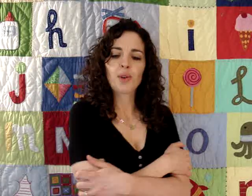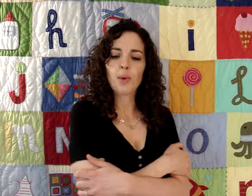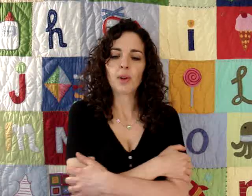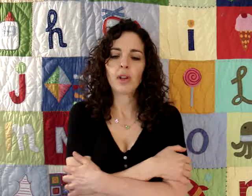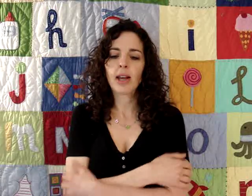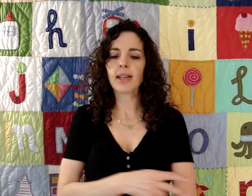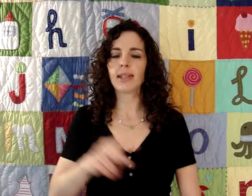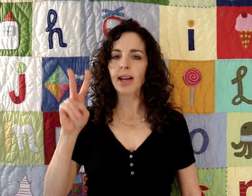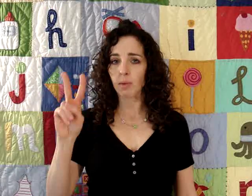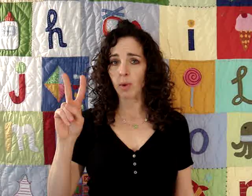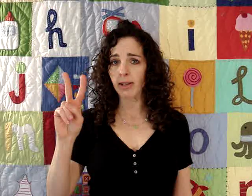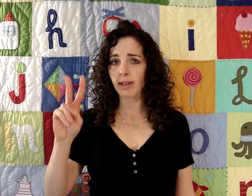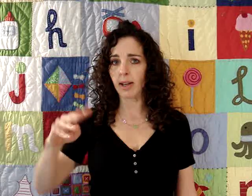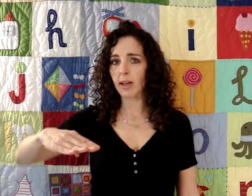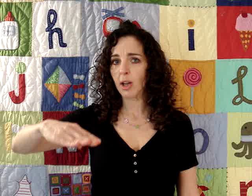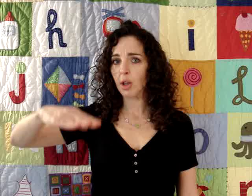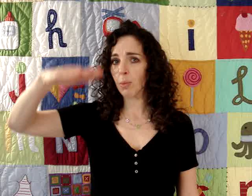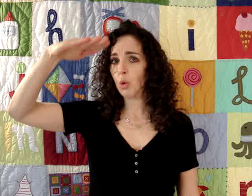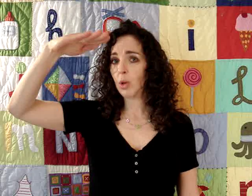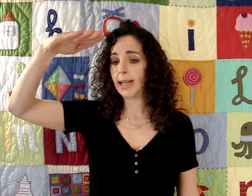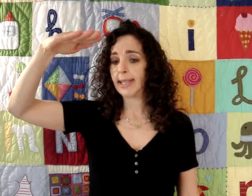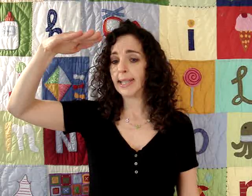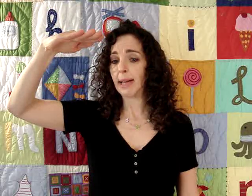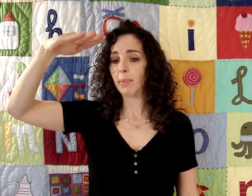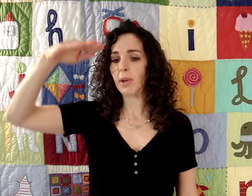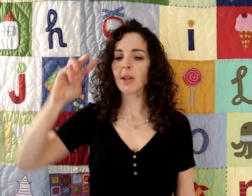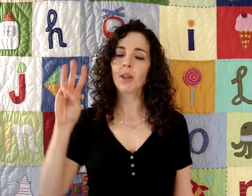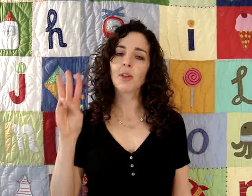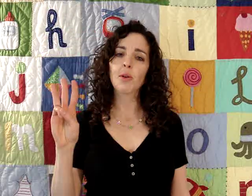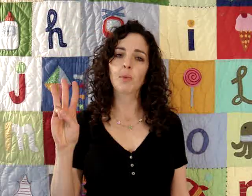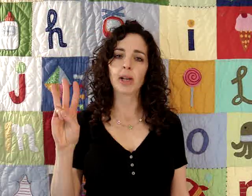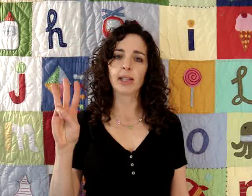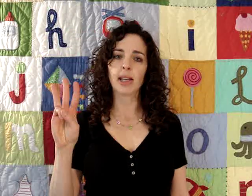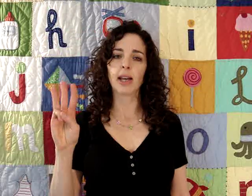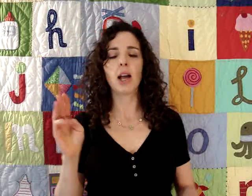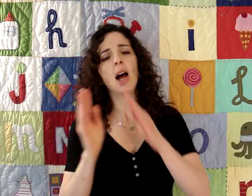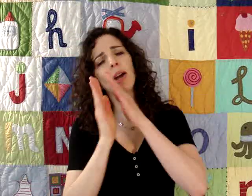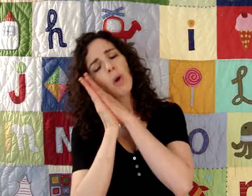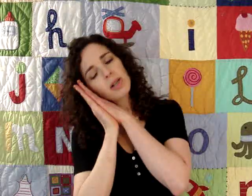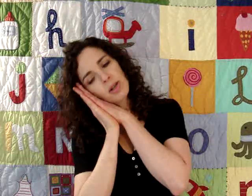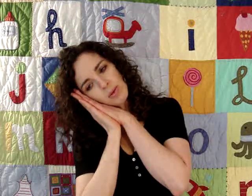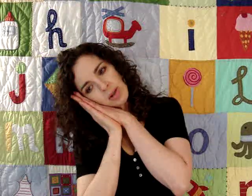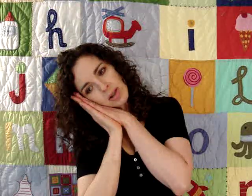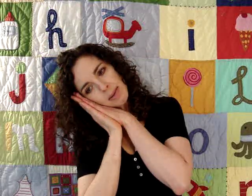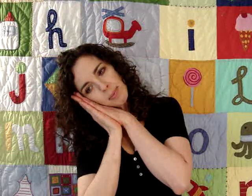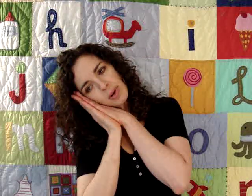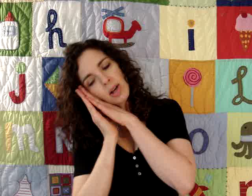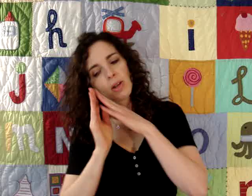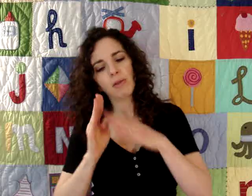cool. The second one said, the pool is deep. The third one said, I want to sleep. The